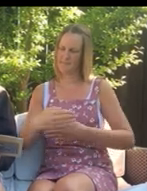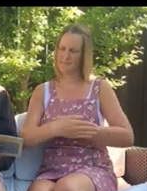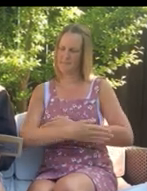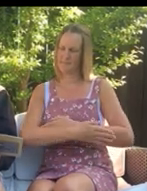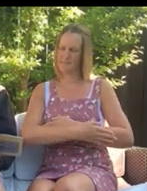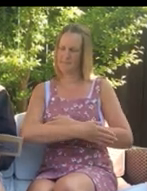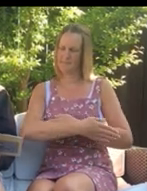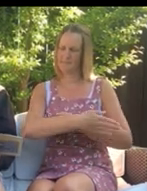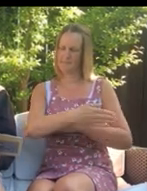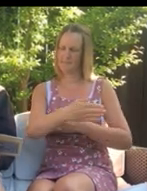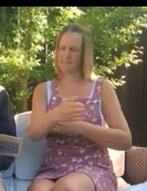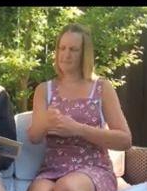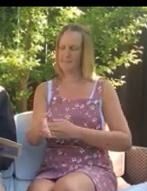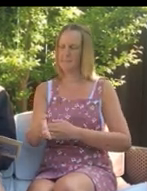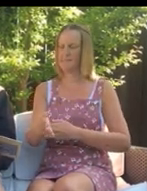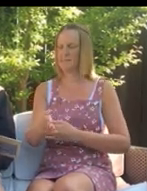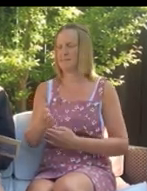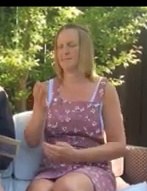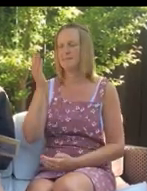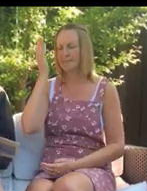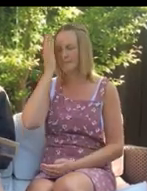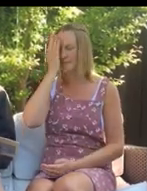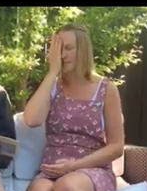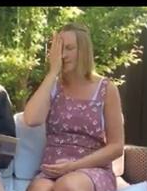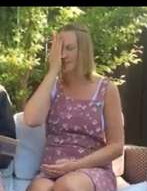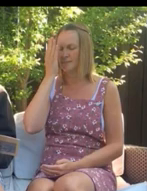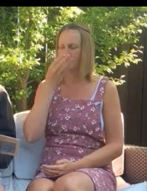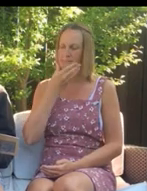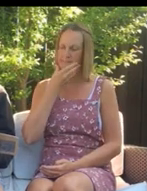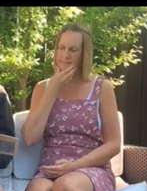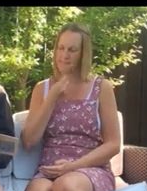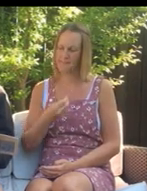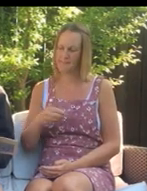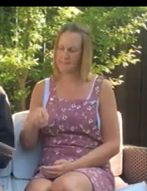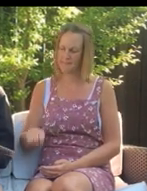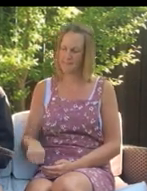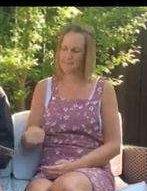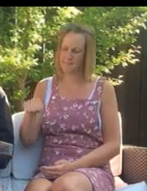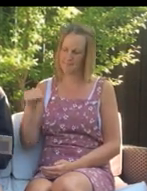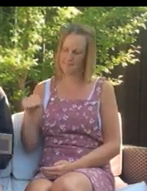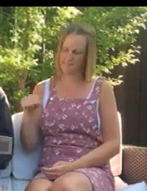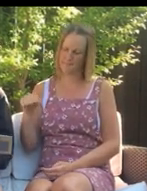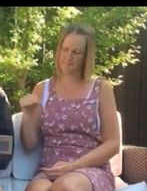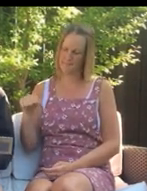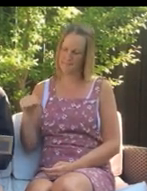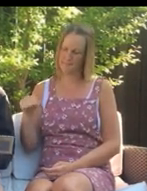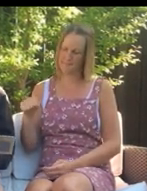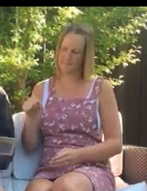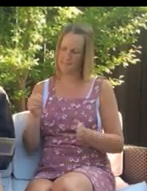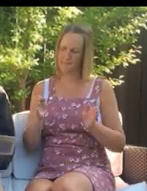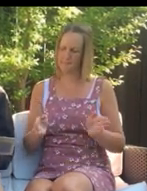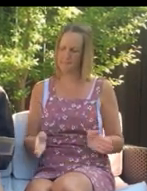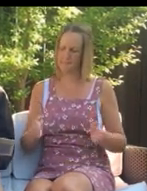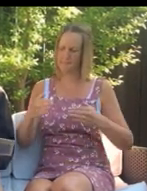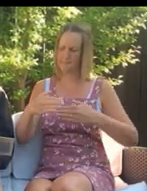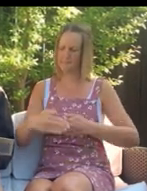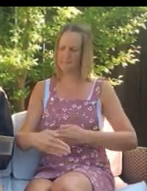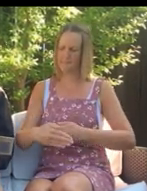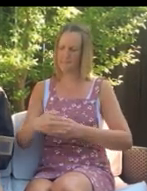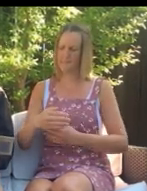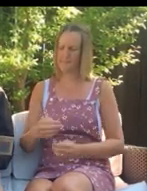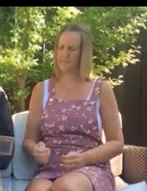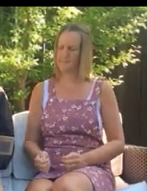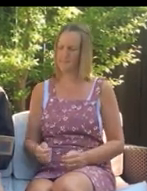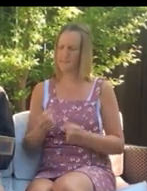As the cavern opens out, they see the pirates' stolen bags. A